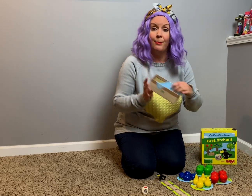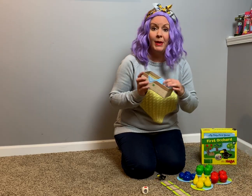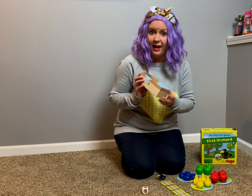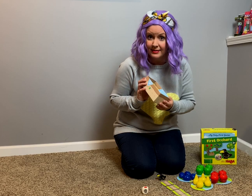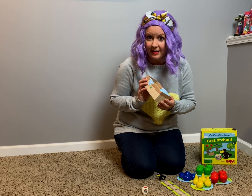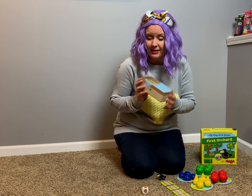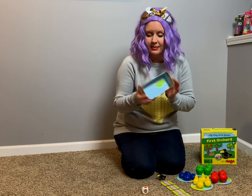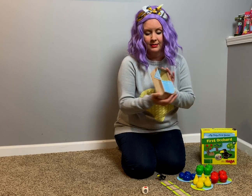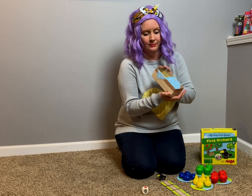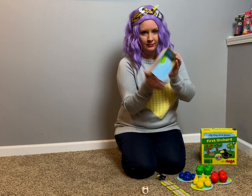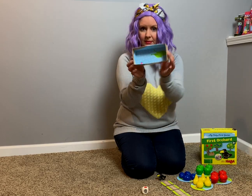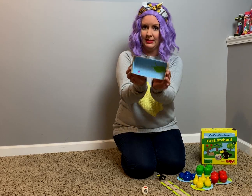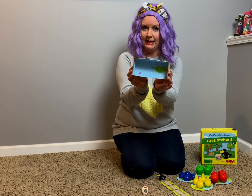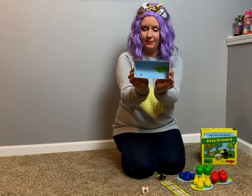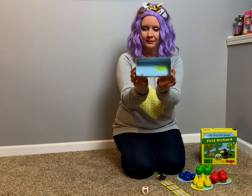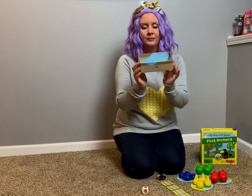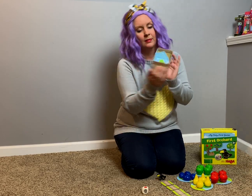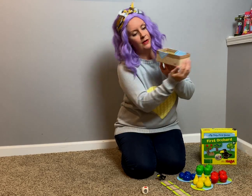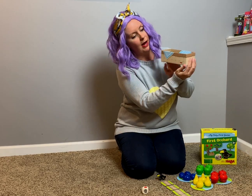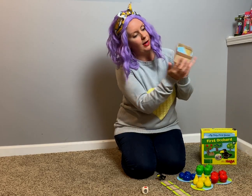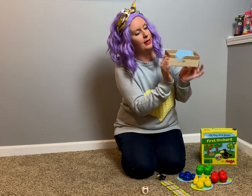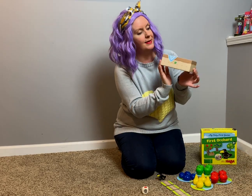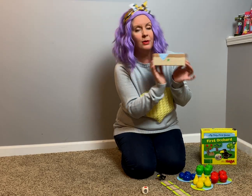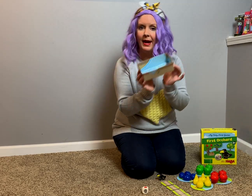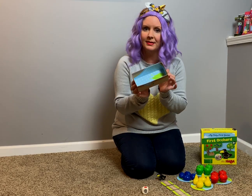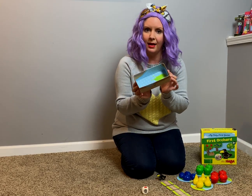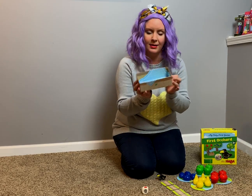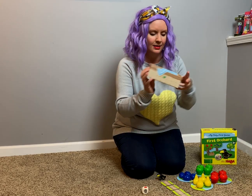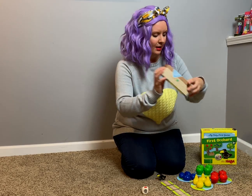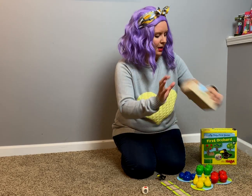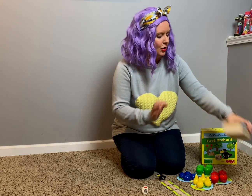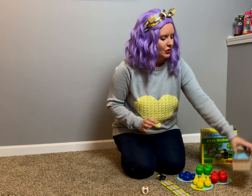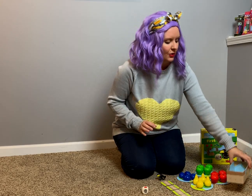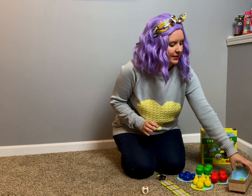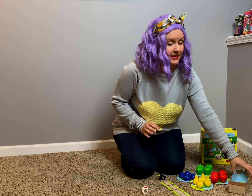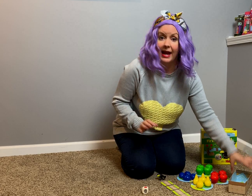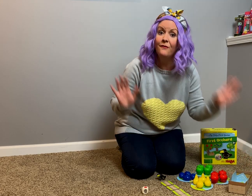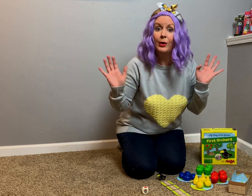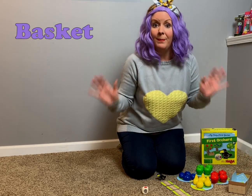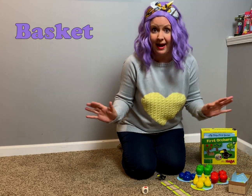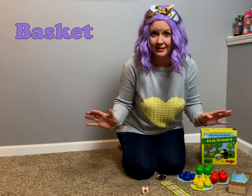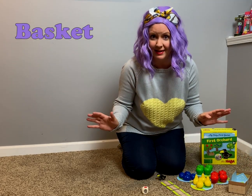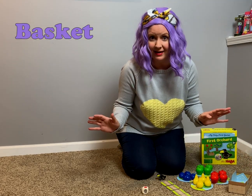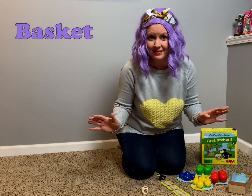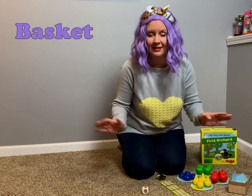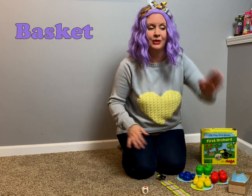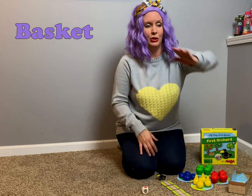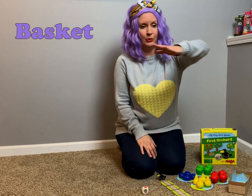basket. You see? I've got my nice little basket. So, the sign for basket. You put